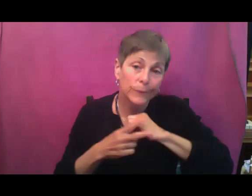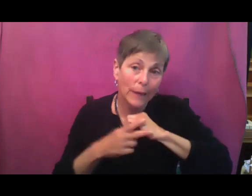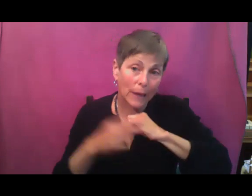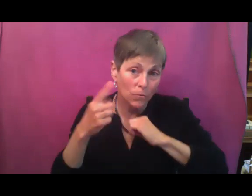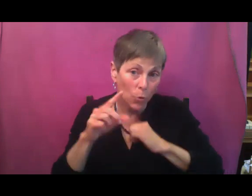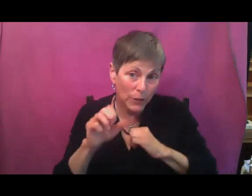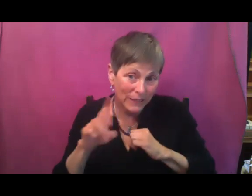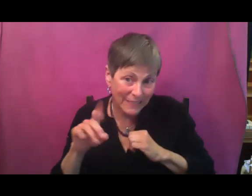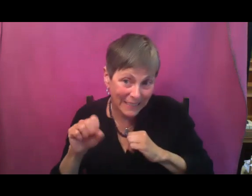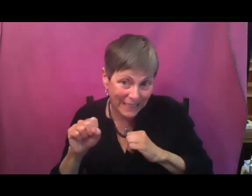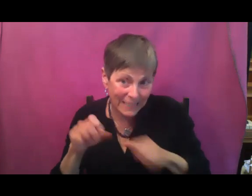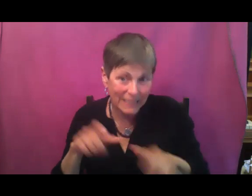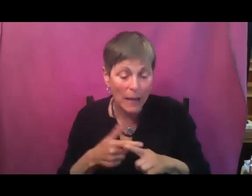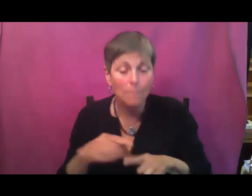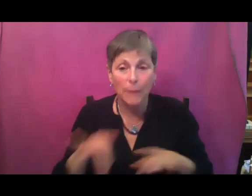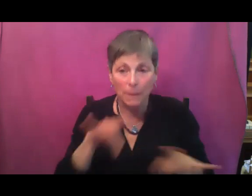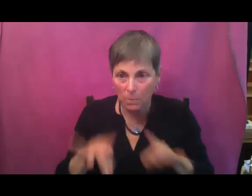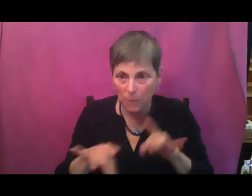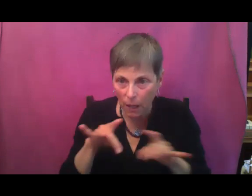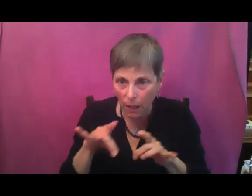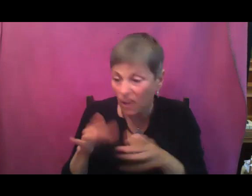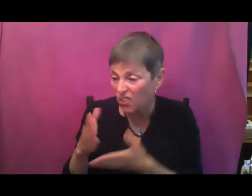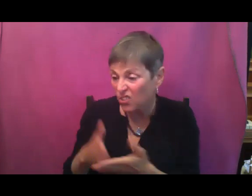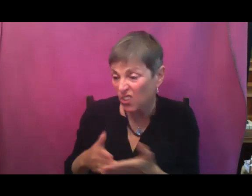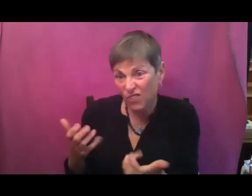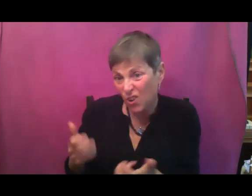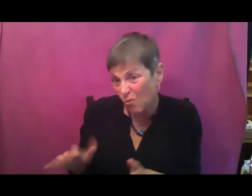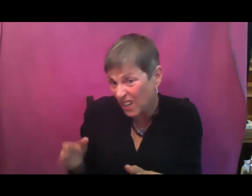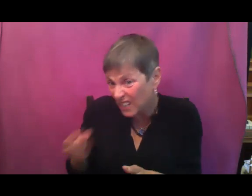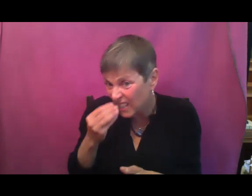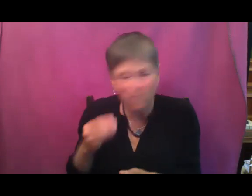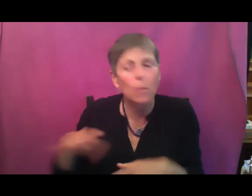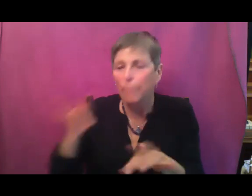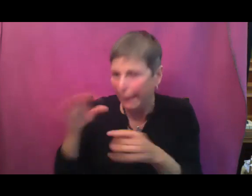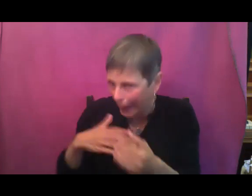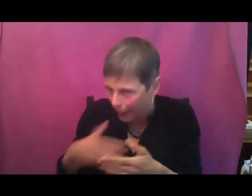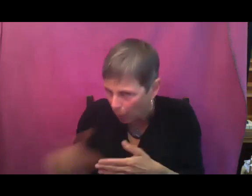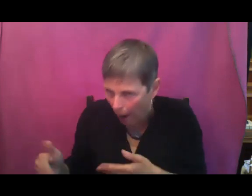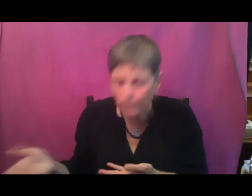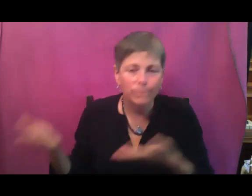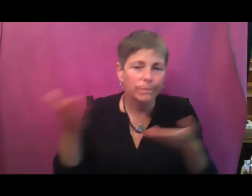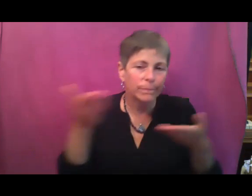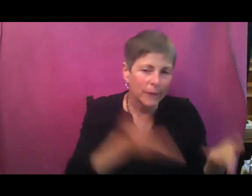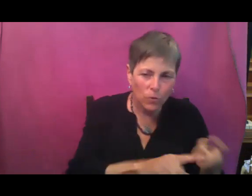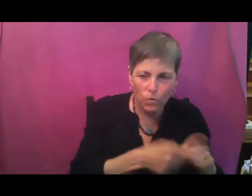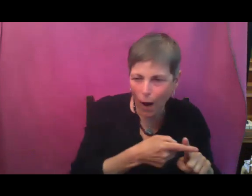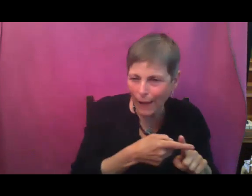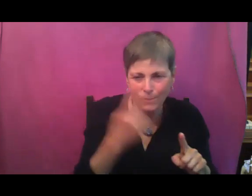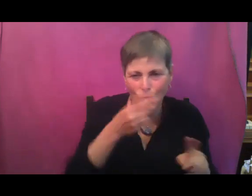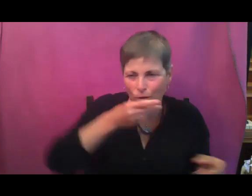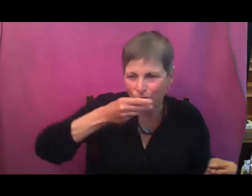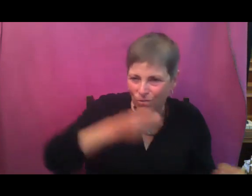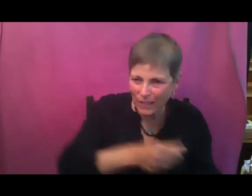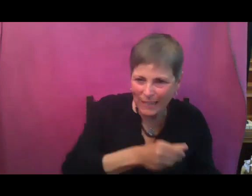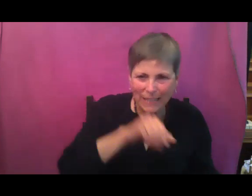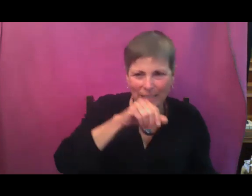large fruit that you don't want to eat, and bringing that to your compost, or bring it to your friends with chickens or with pigs. Chickens love,